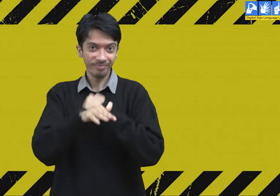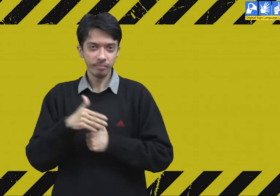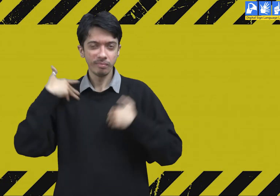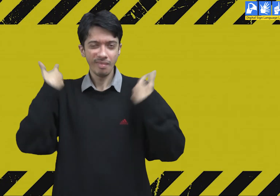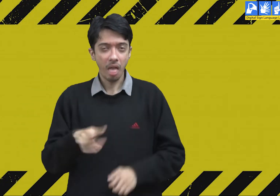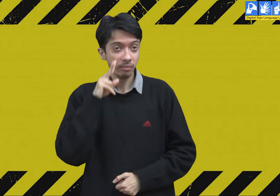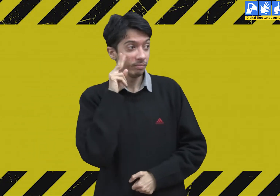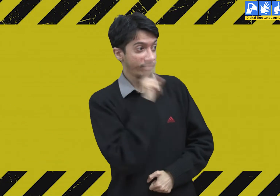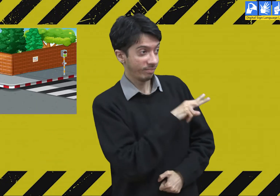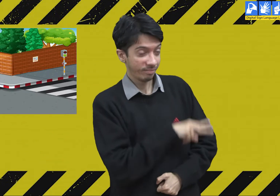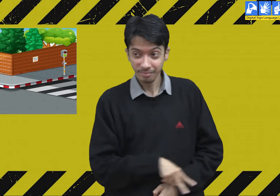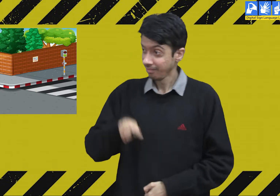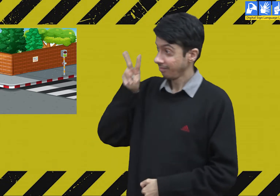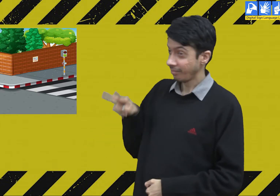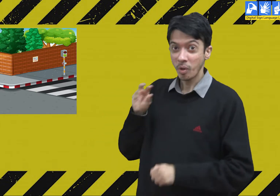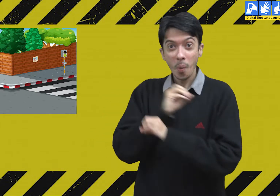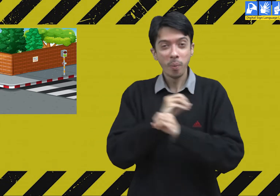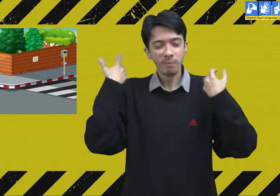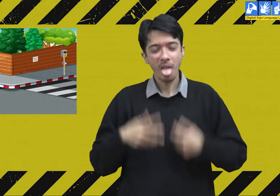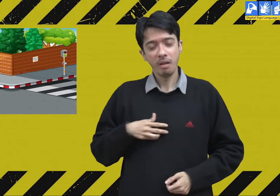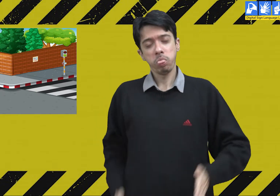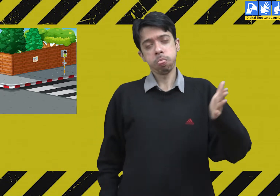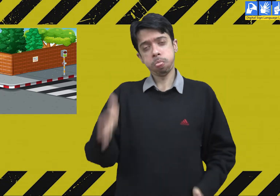without looking towards the left and the right side.